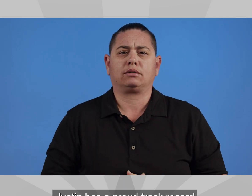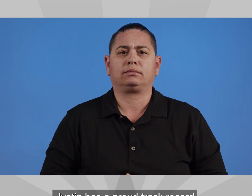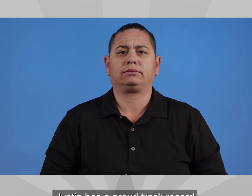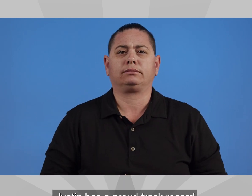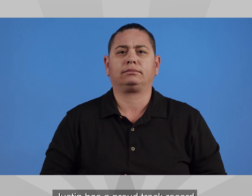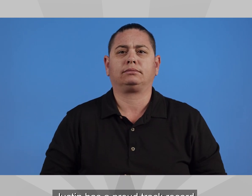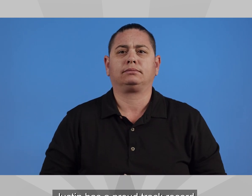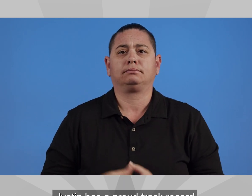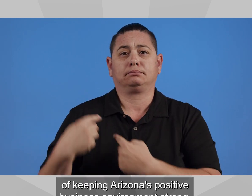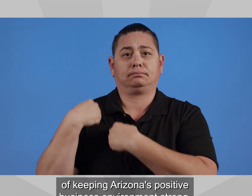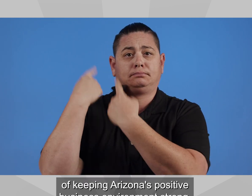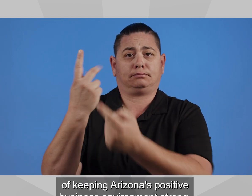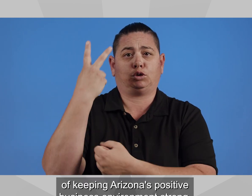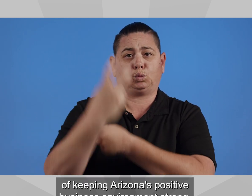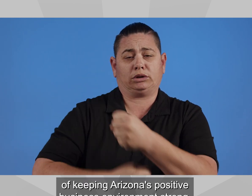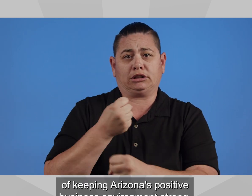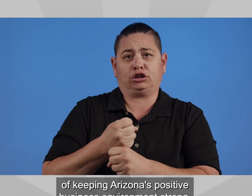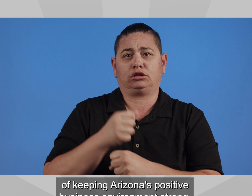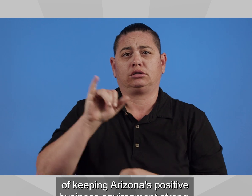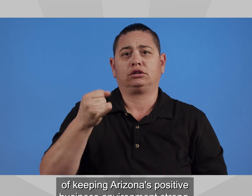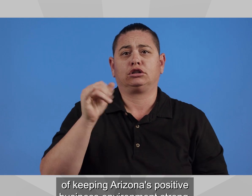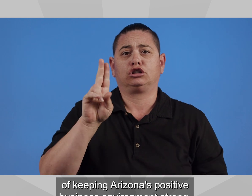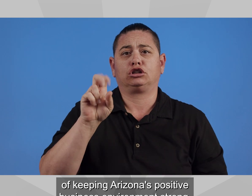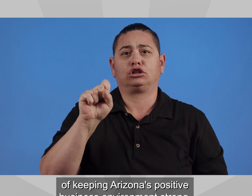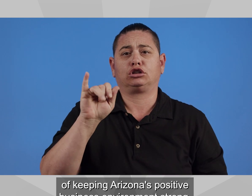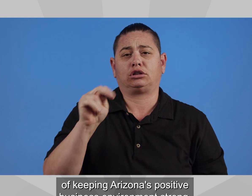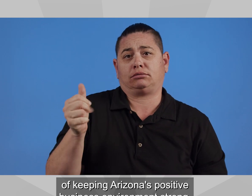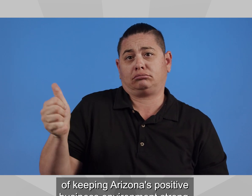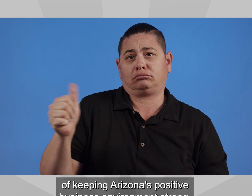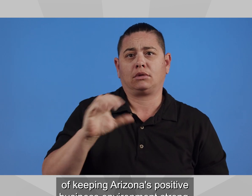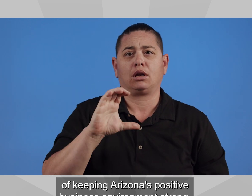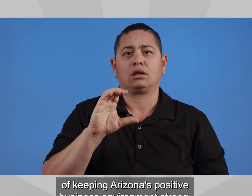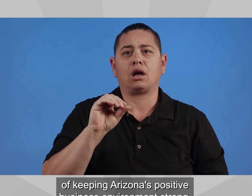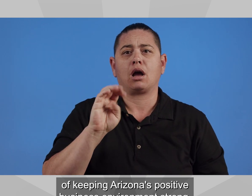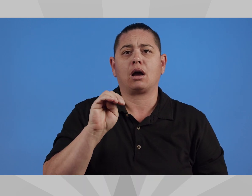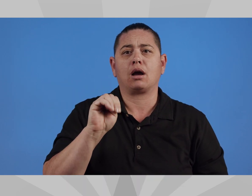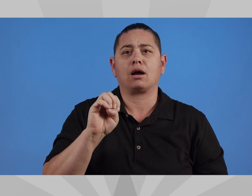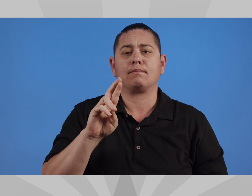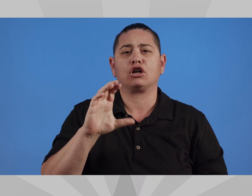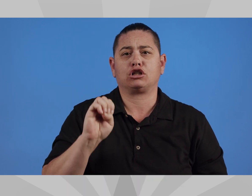a proud track record of keeping Arizona's positive business environment strong.